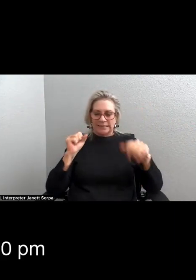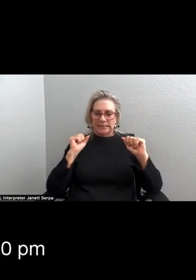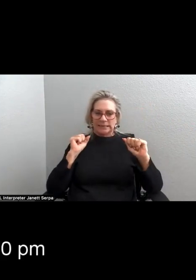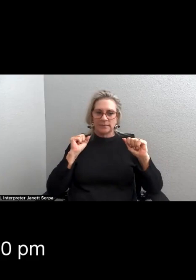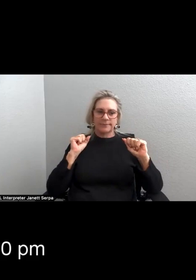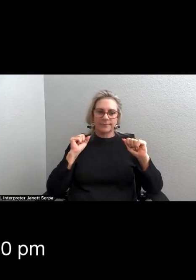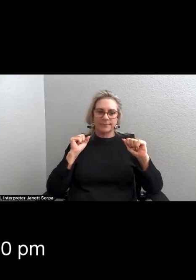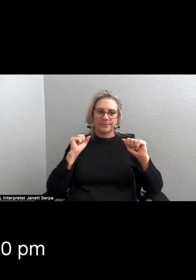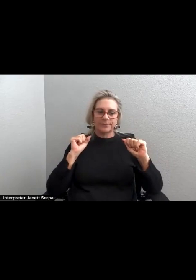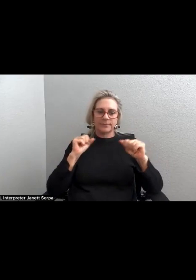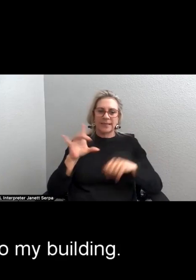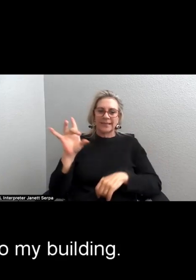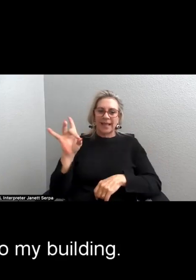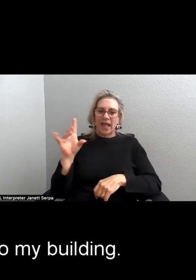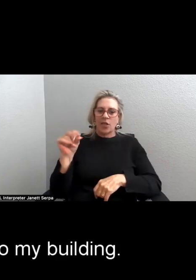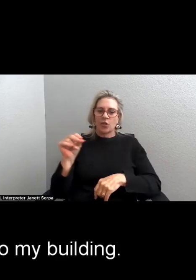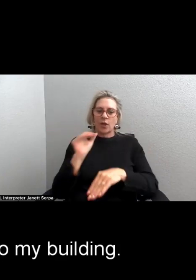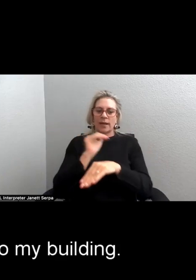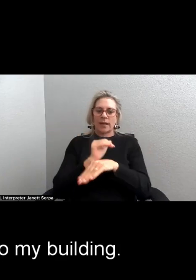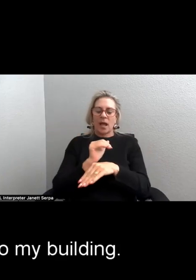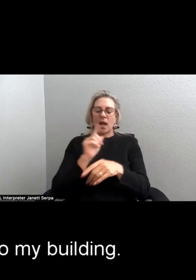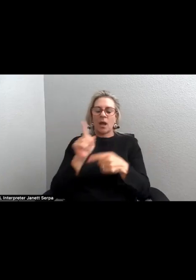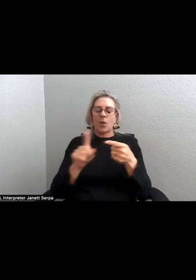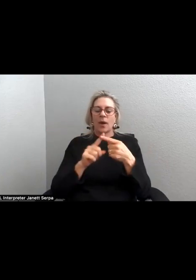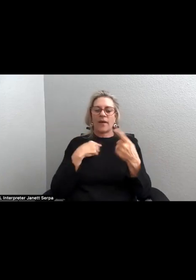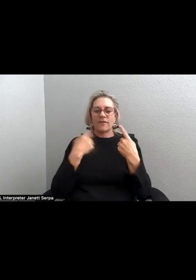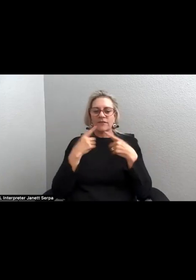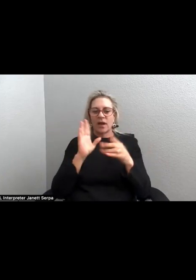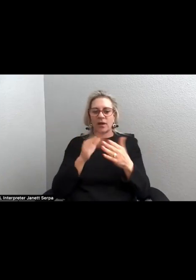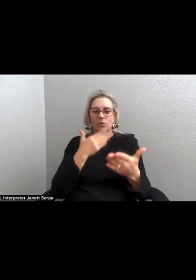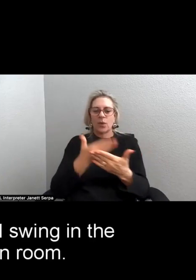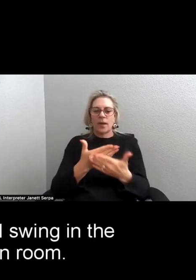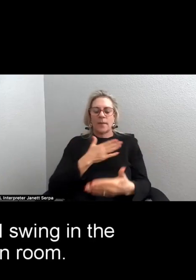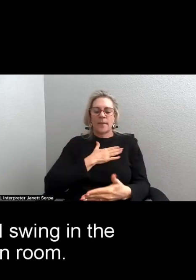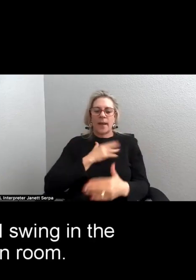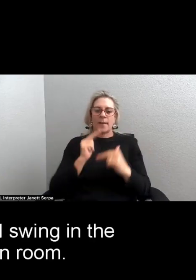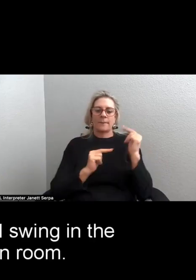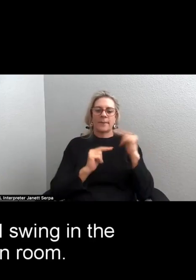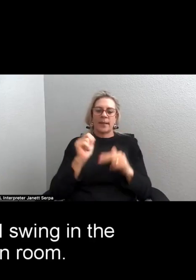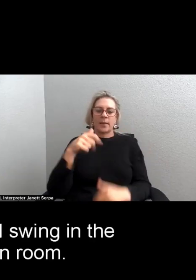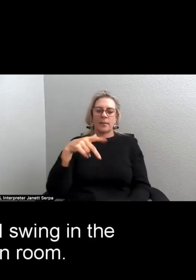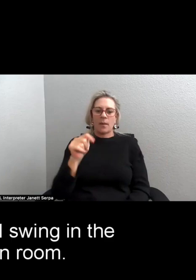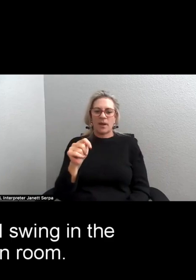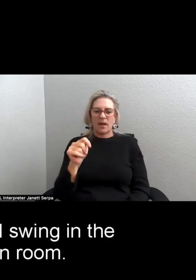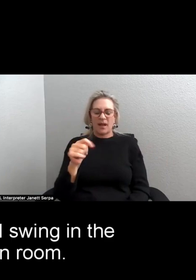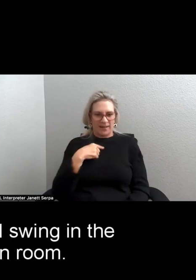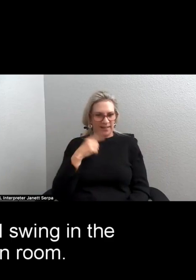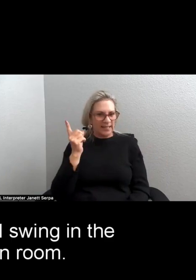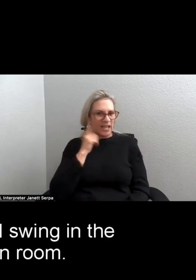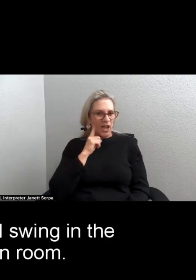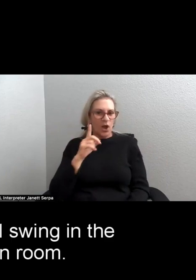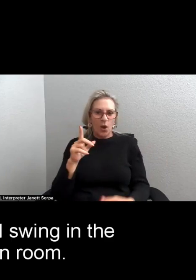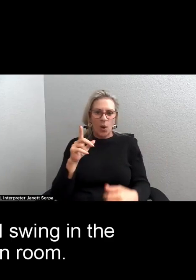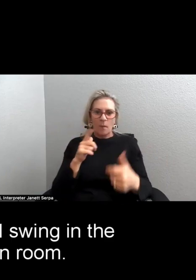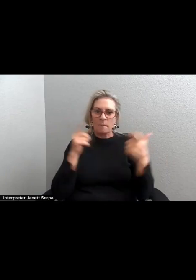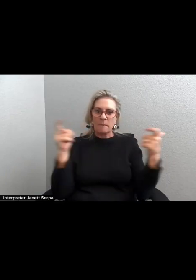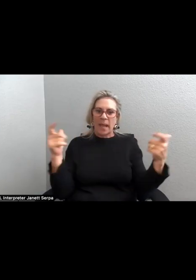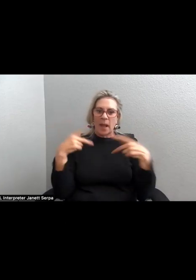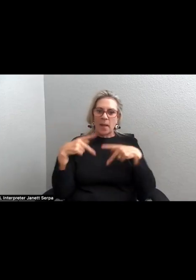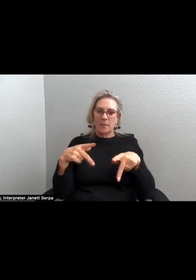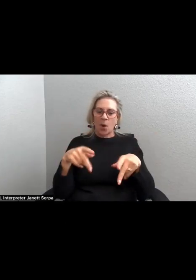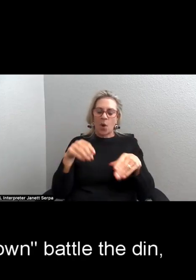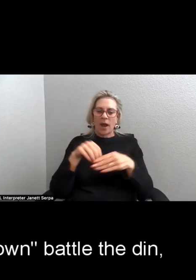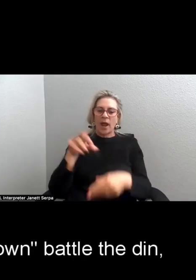It's eight-thirty p.m. when I walk into my building. A party is in full swing in the recreation room.